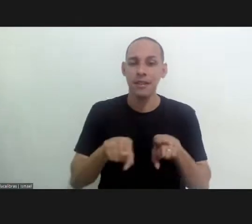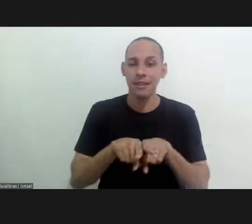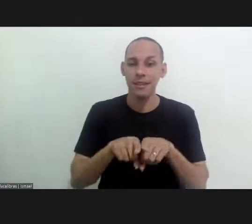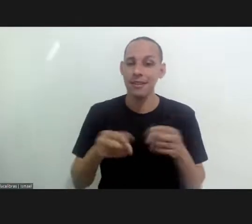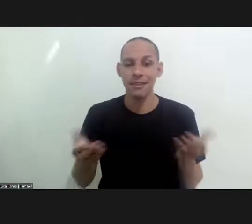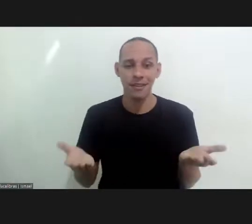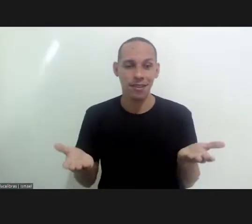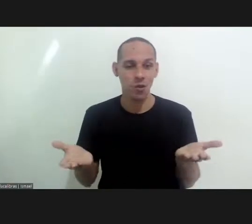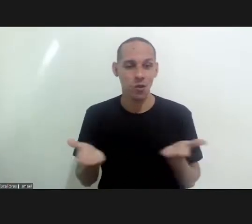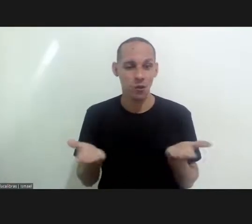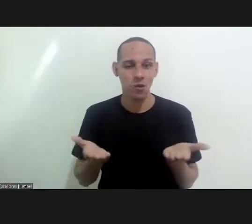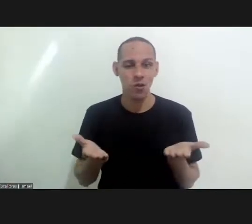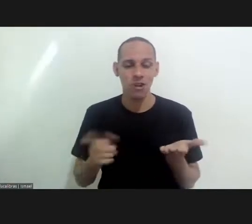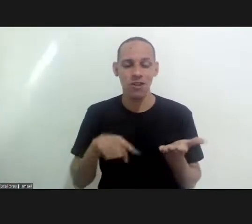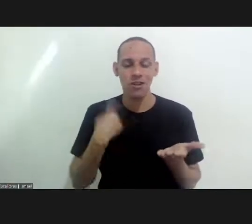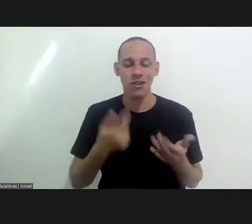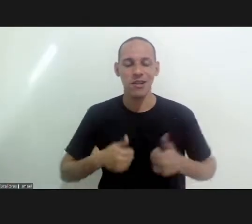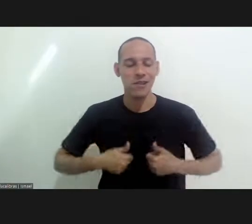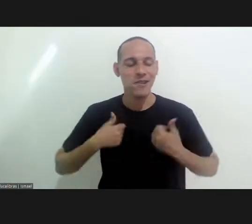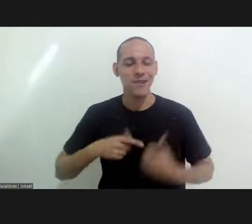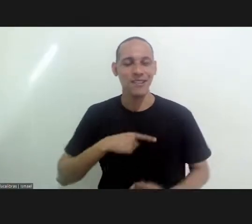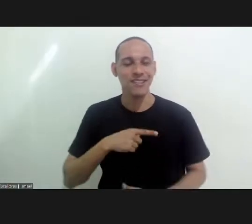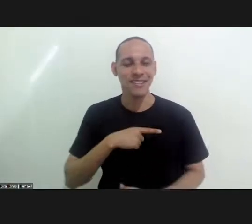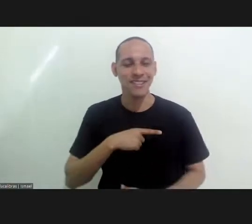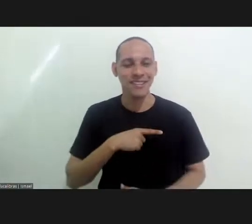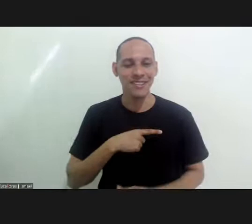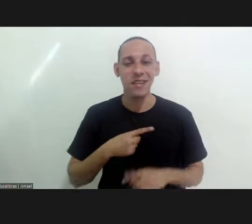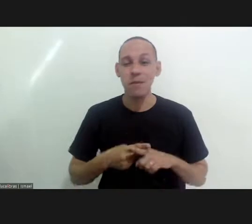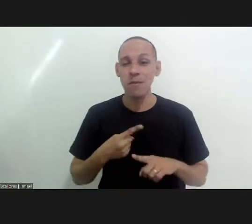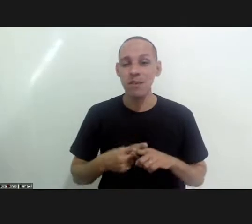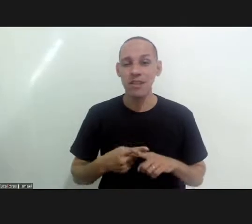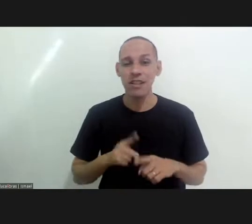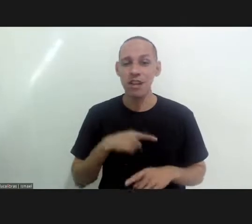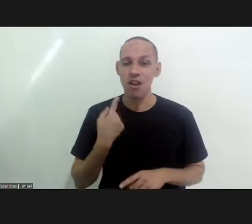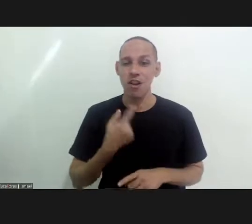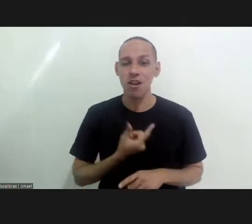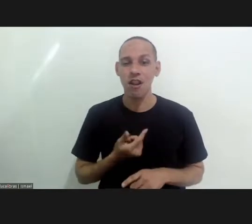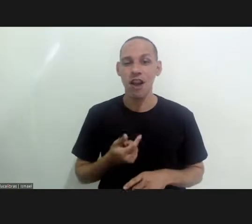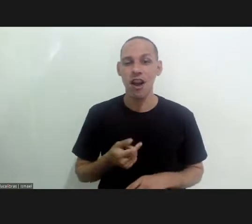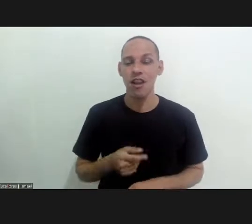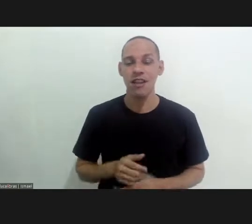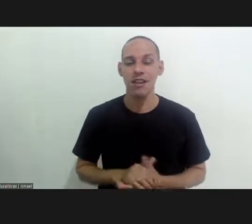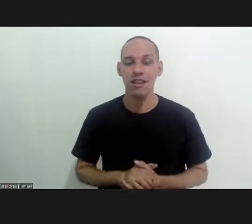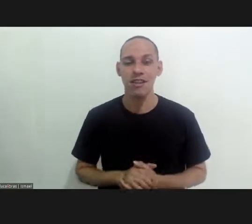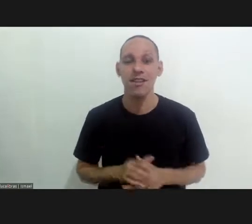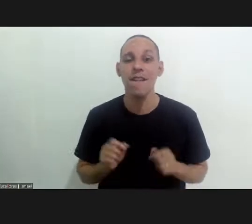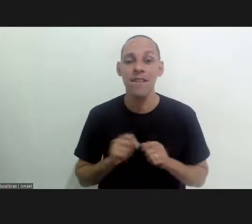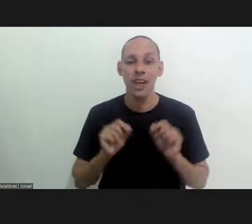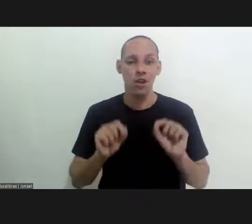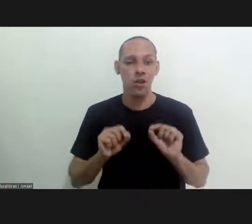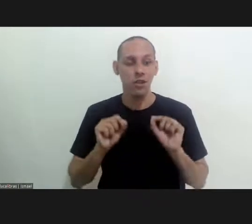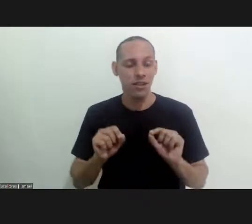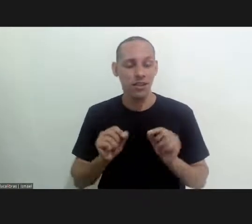So today we are very proud of following